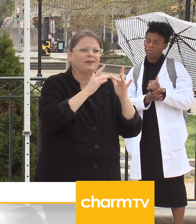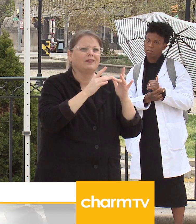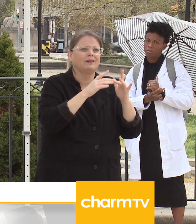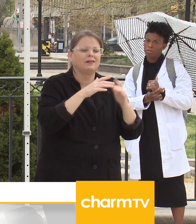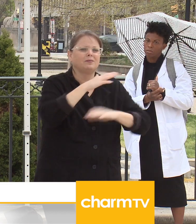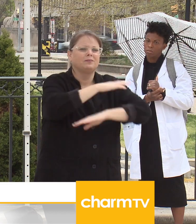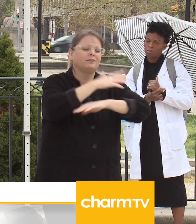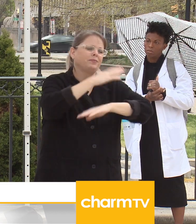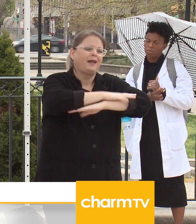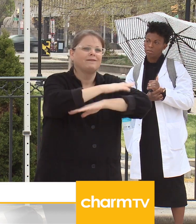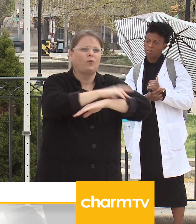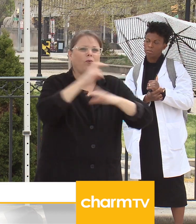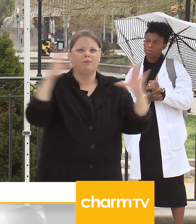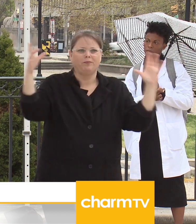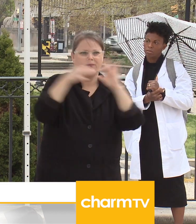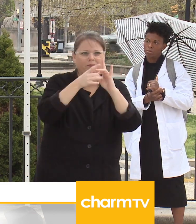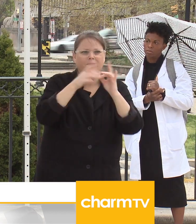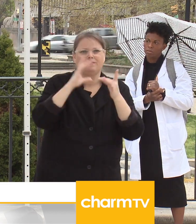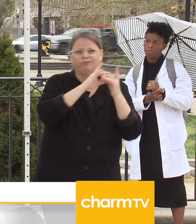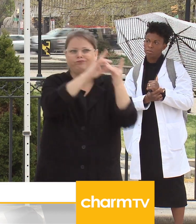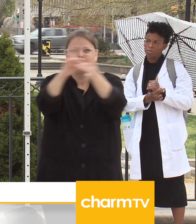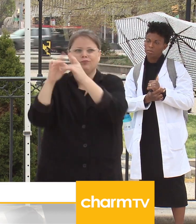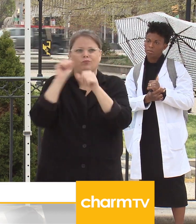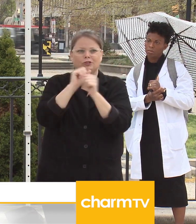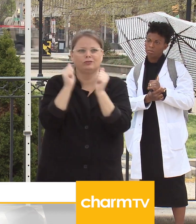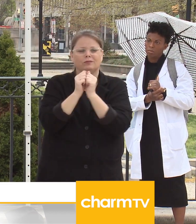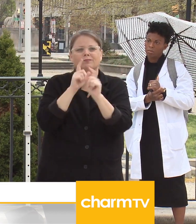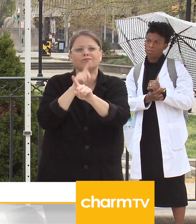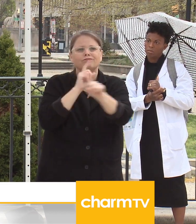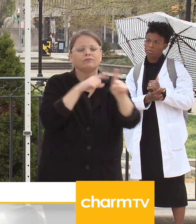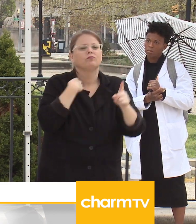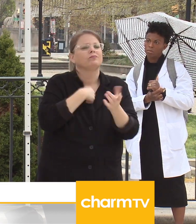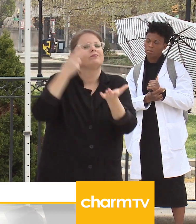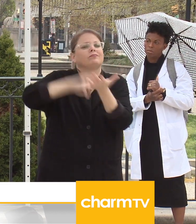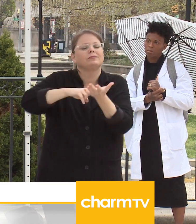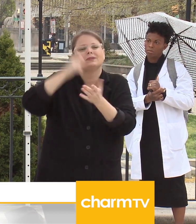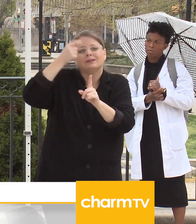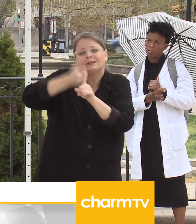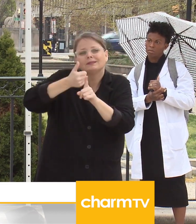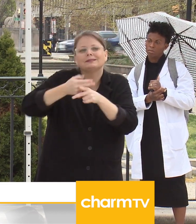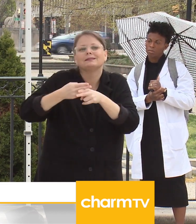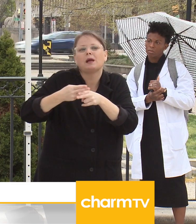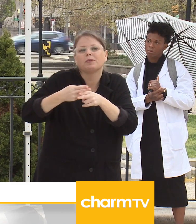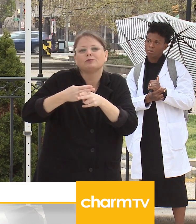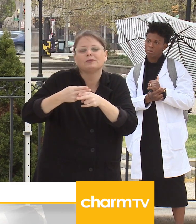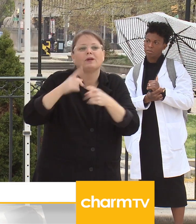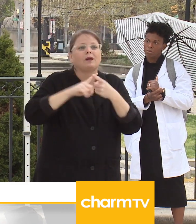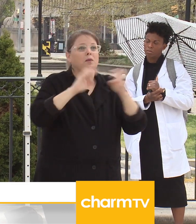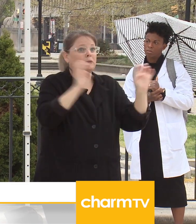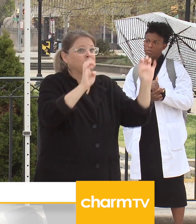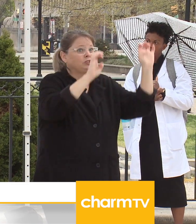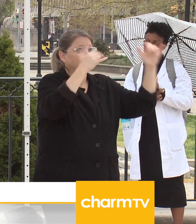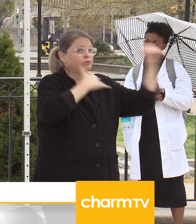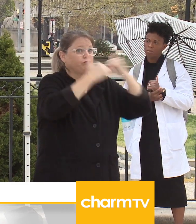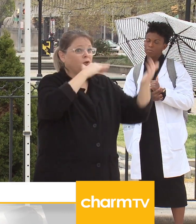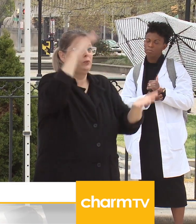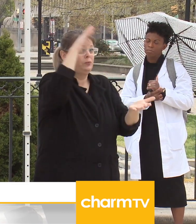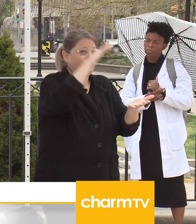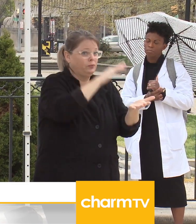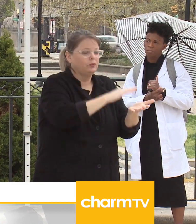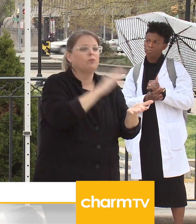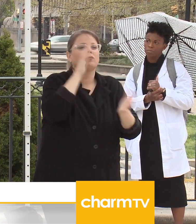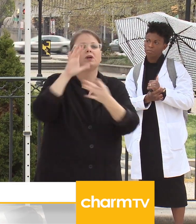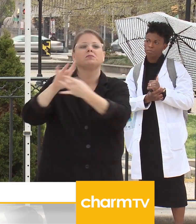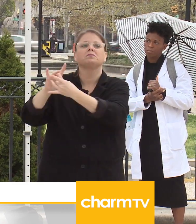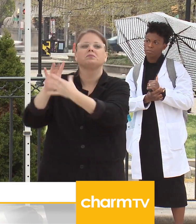temporary. Once this emergency abates, the program will go back to where it was before. I'd also like to close. Please stay at home, protect